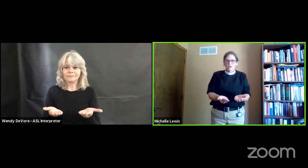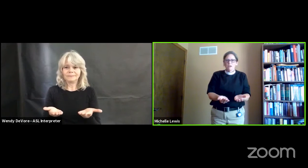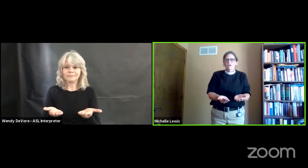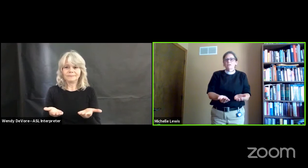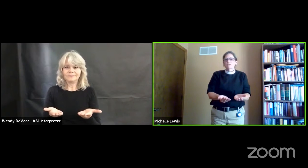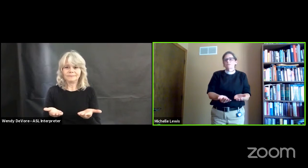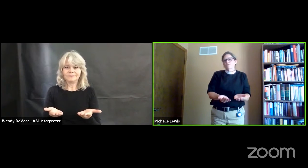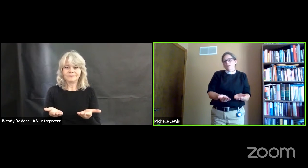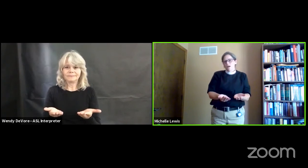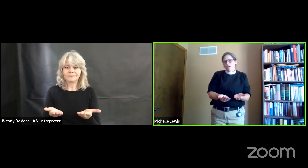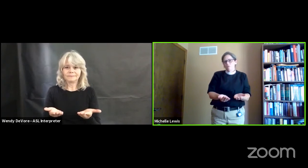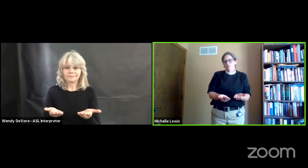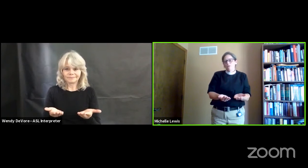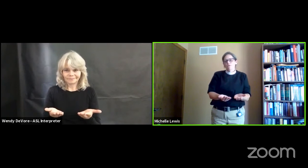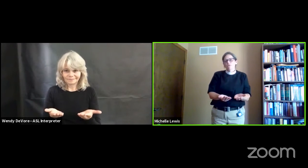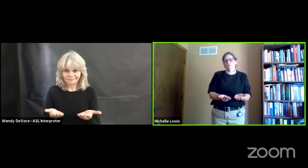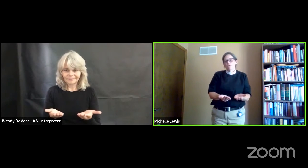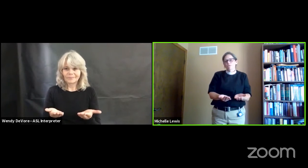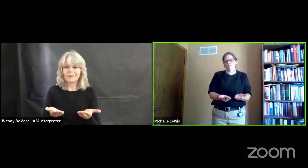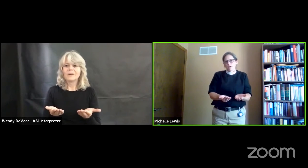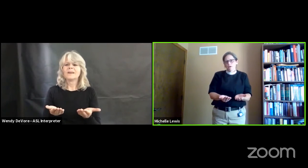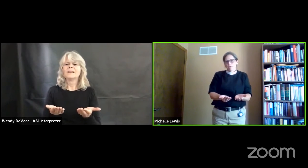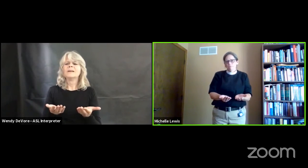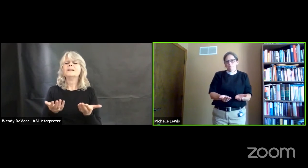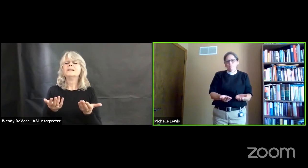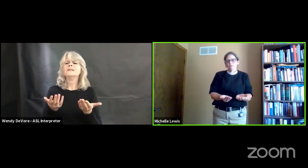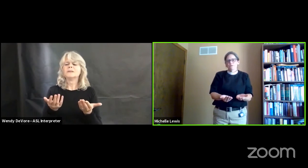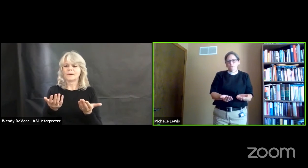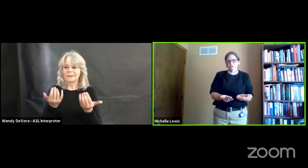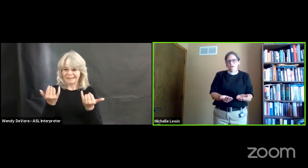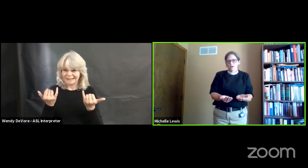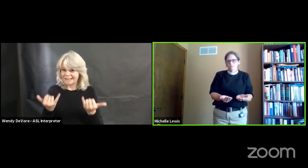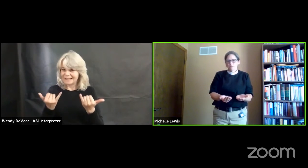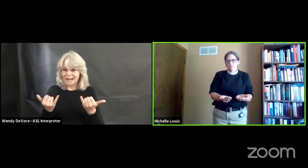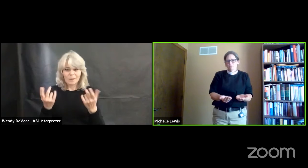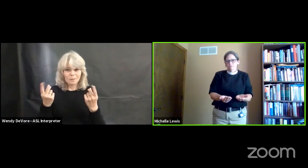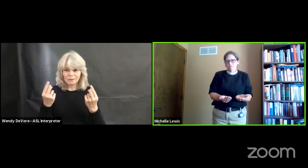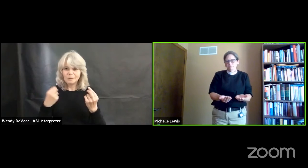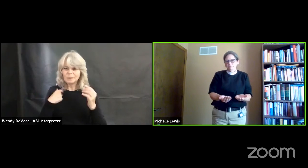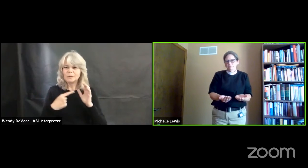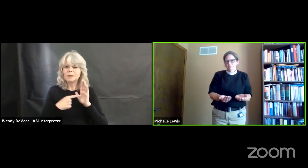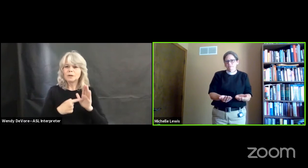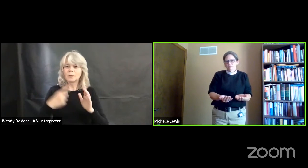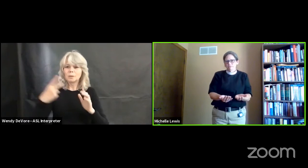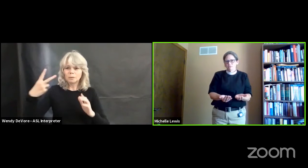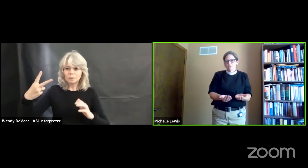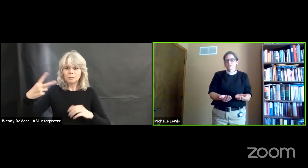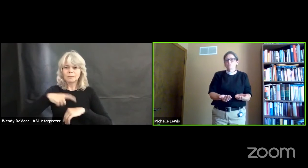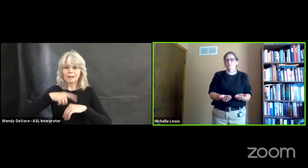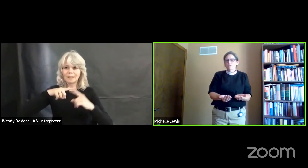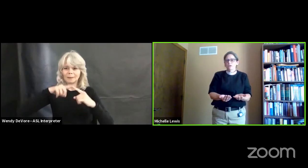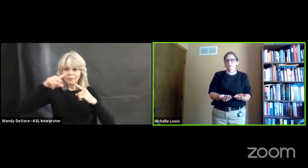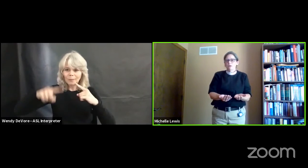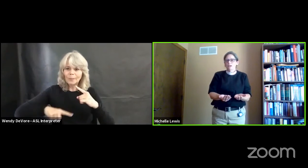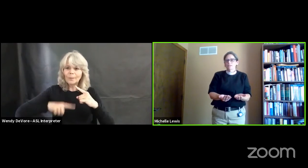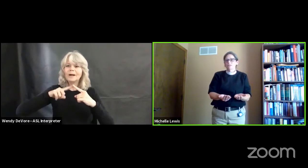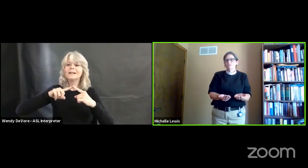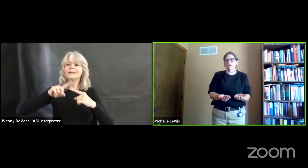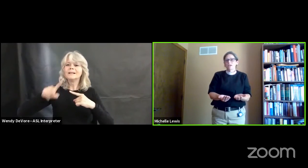so now we'll go through the prayer two times just moving our bodies I invite